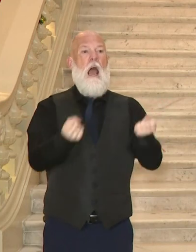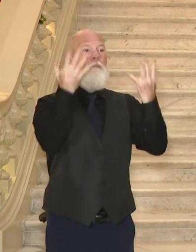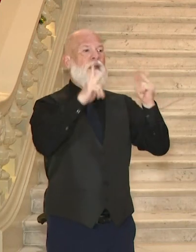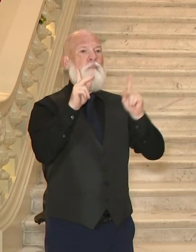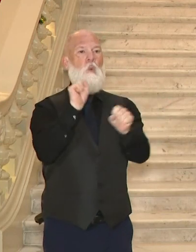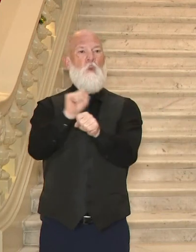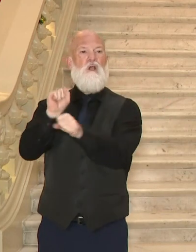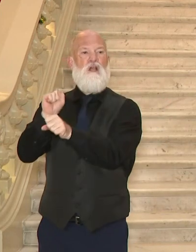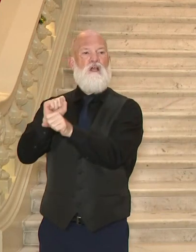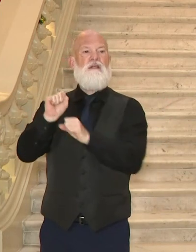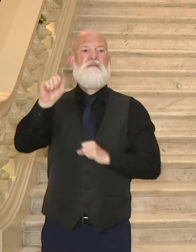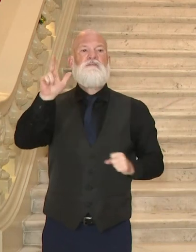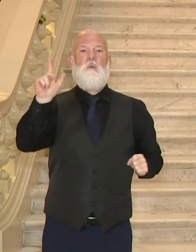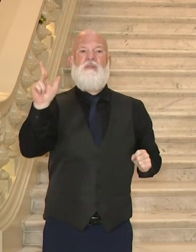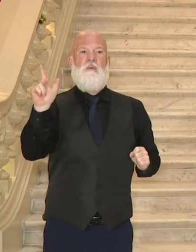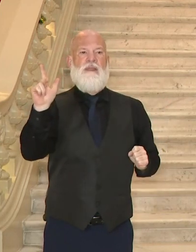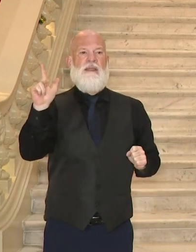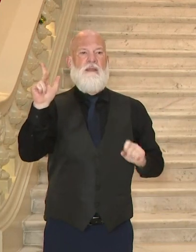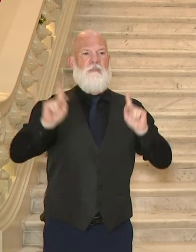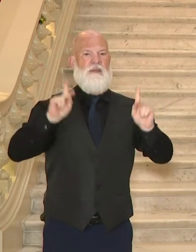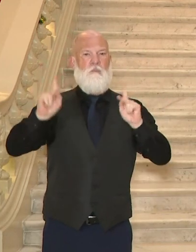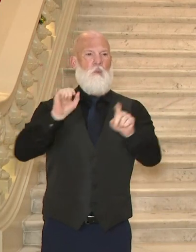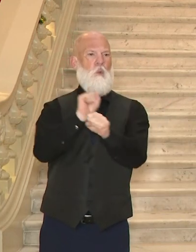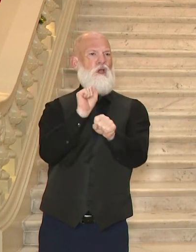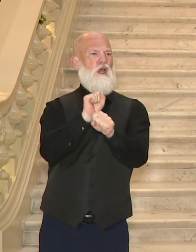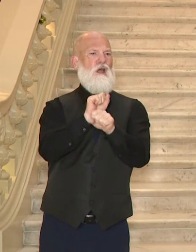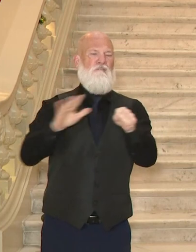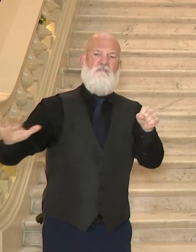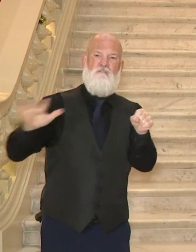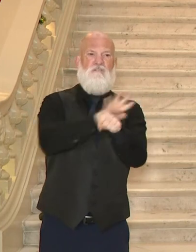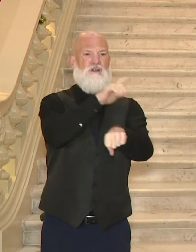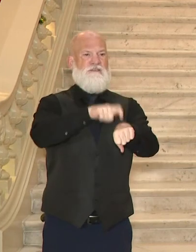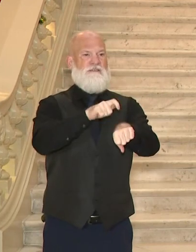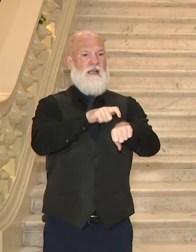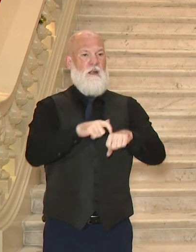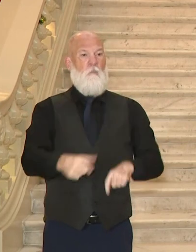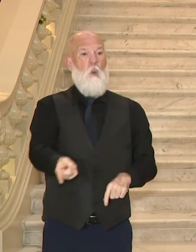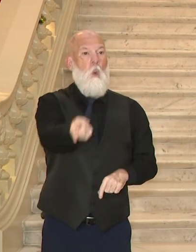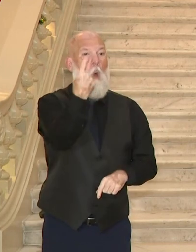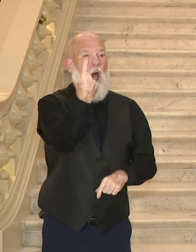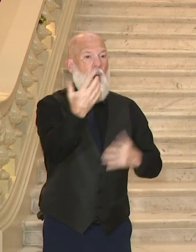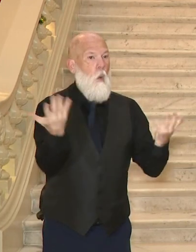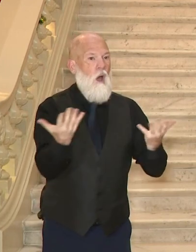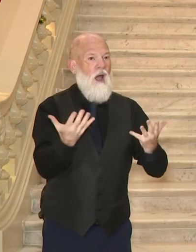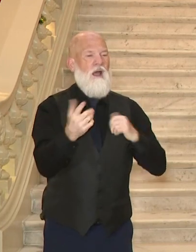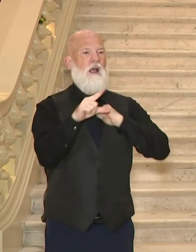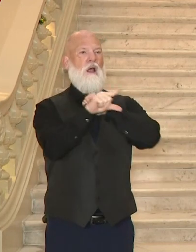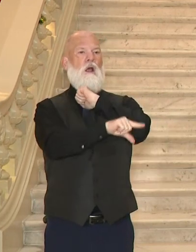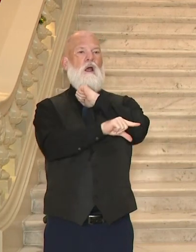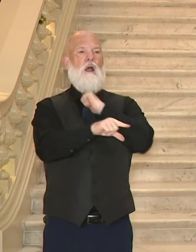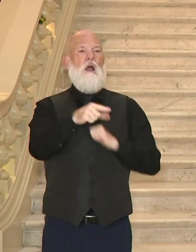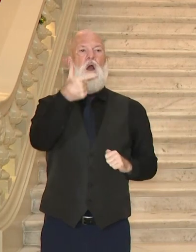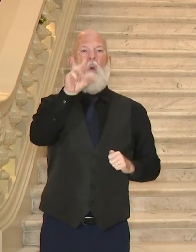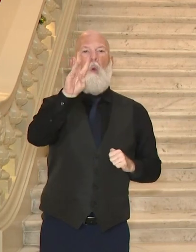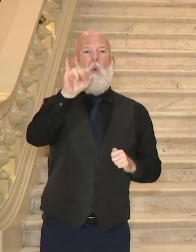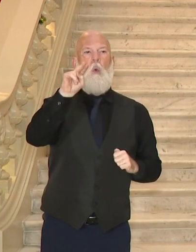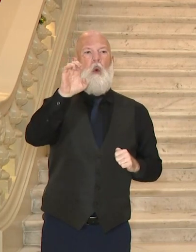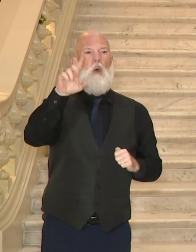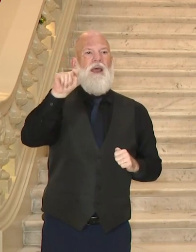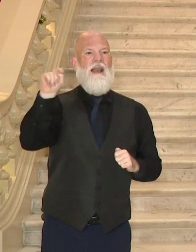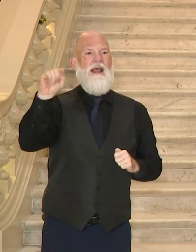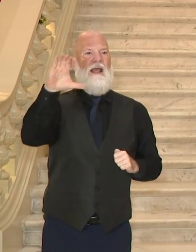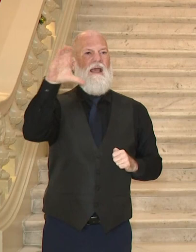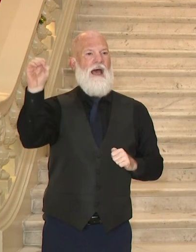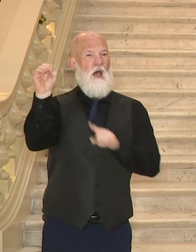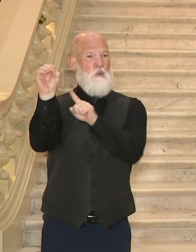them. Some of these include a charge in Gwinnett County that absentee ballots outnumber absentee